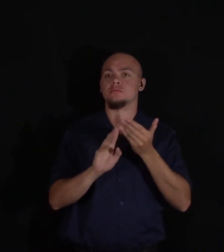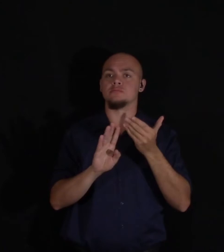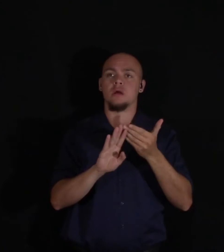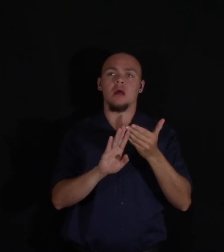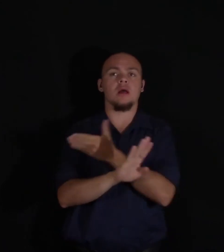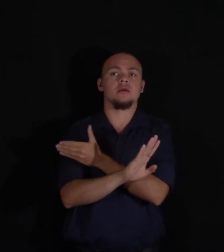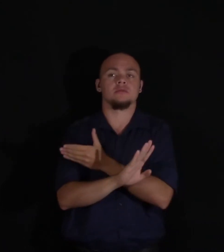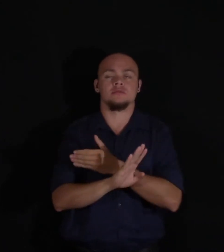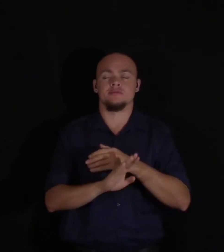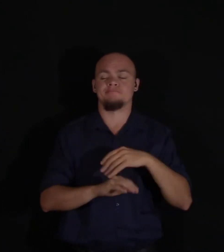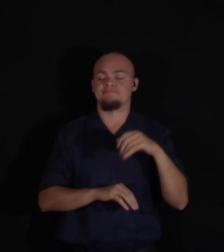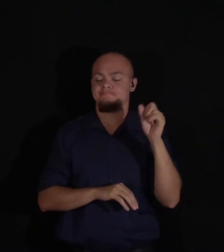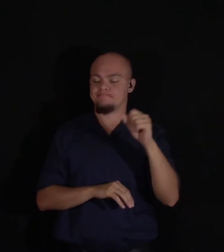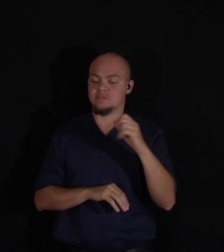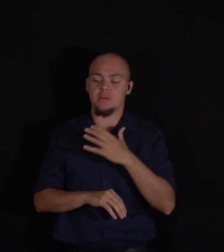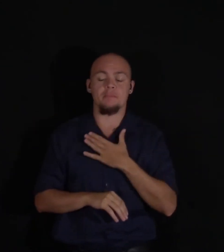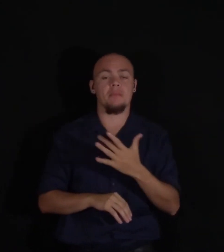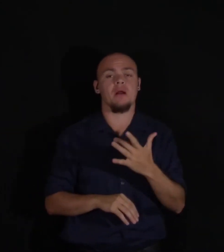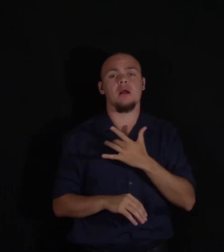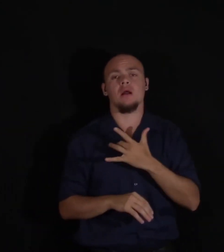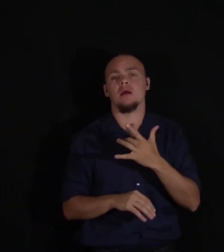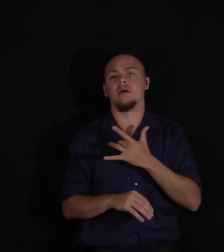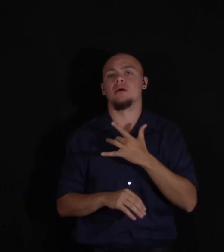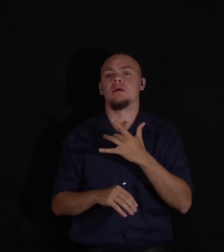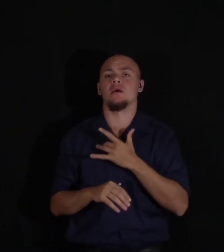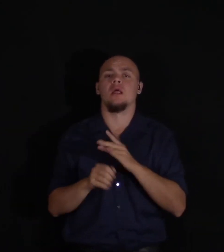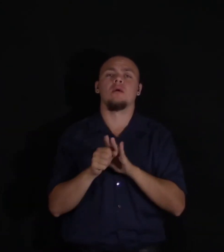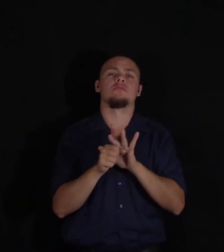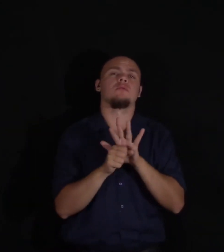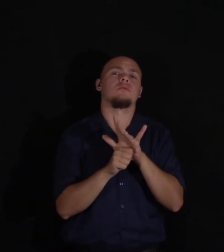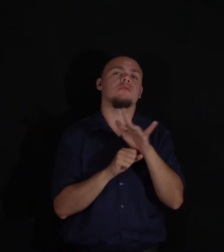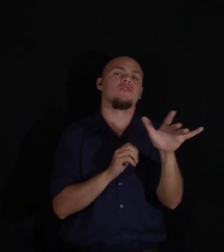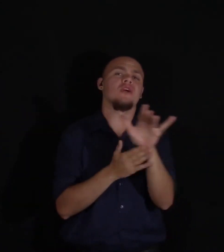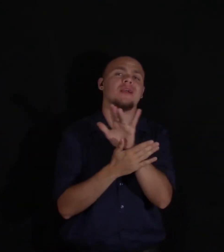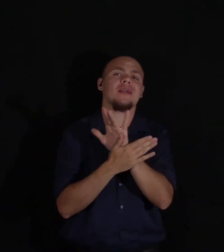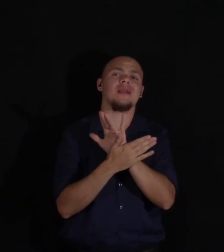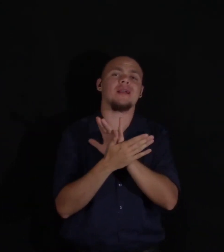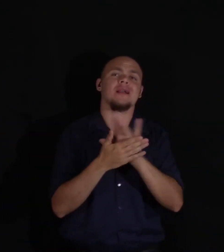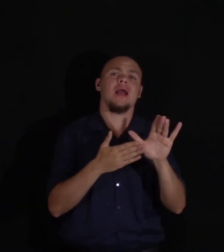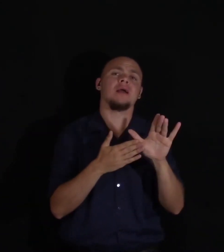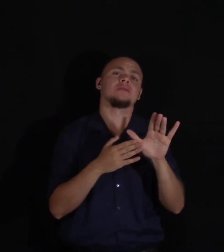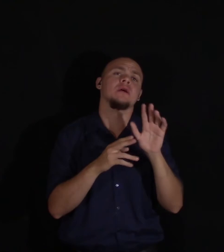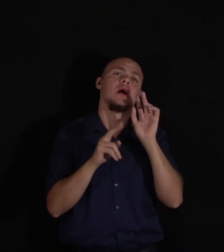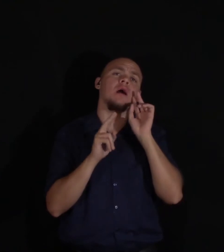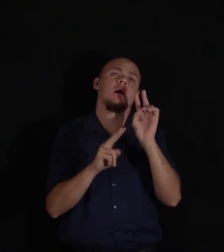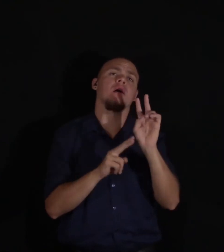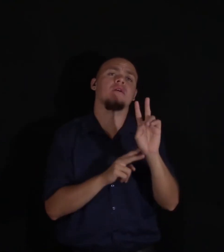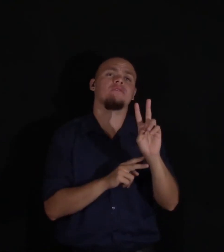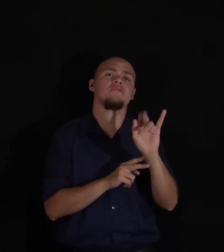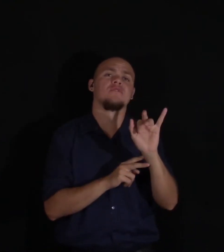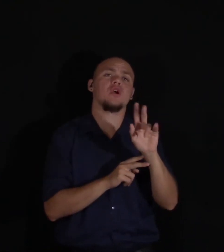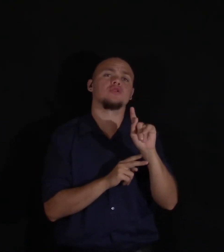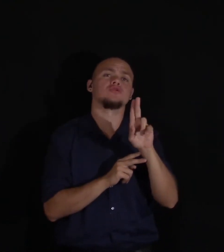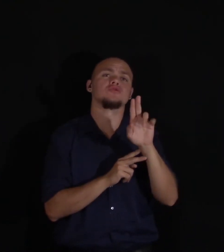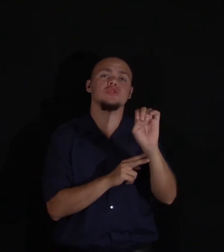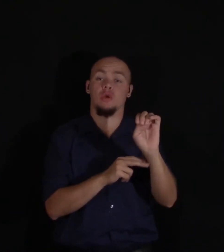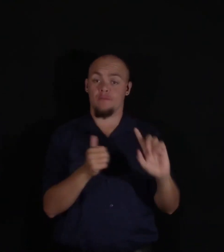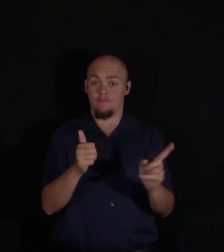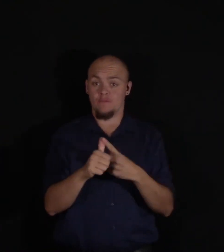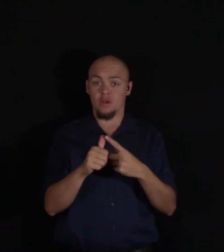Yet my heart overflowed with kindness and the love of virtue. I had begun life with benevolent intentions and